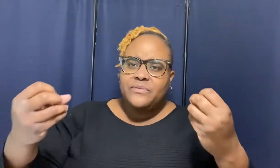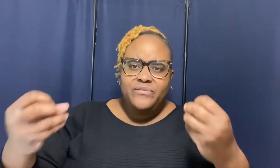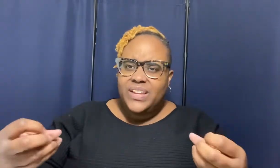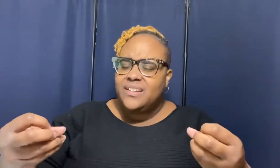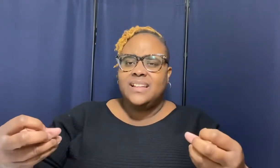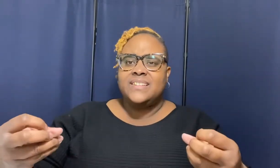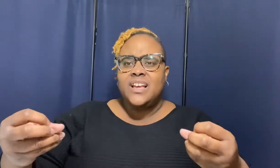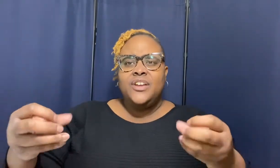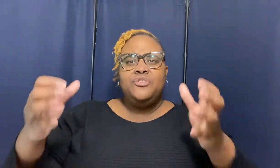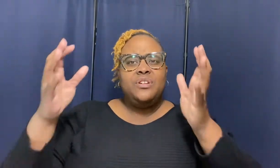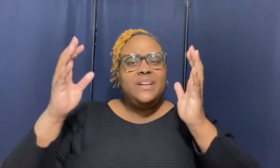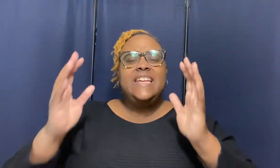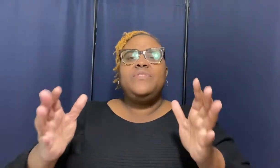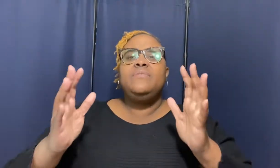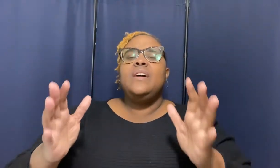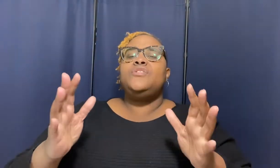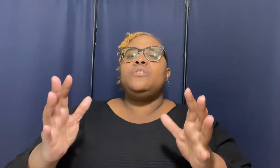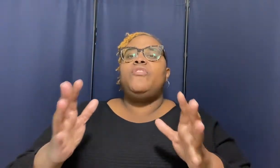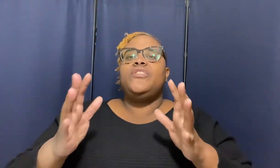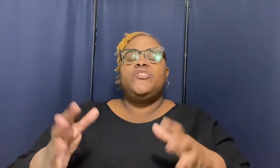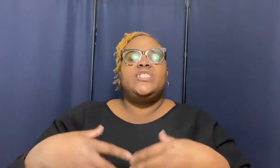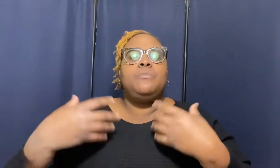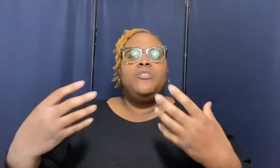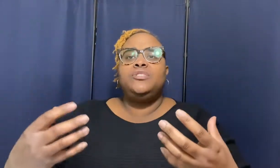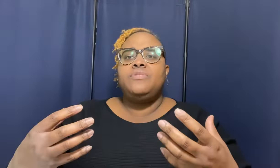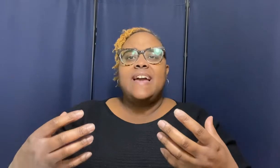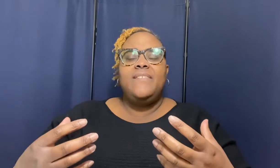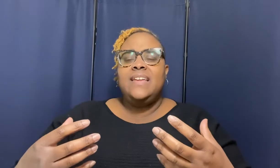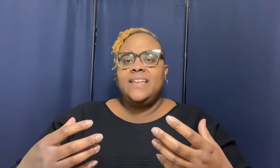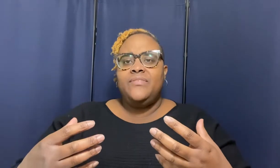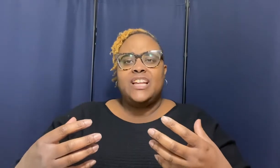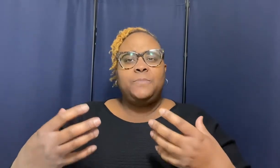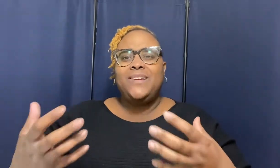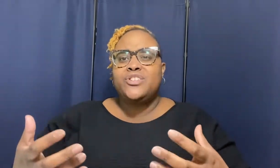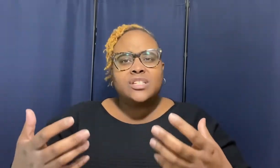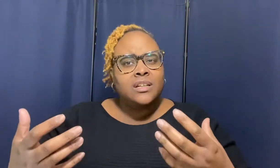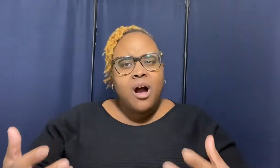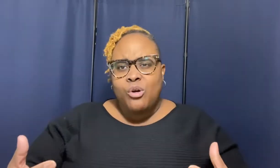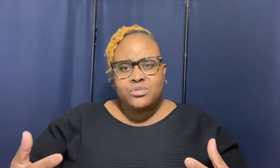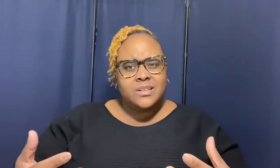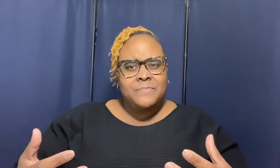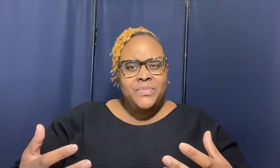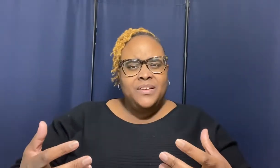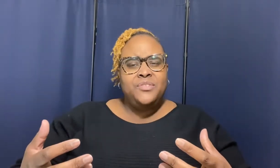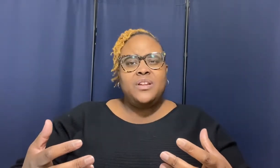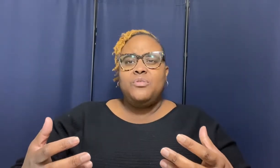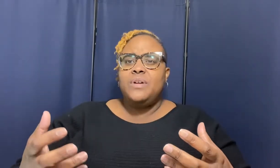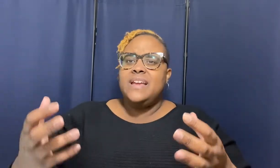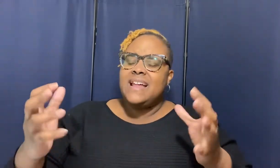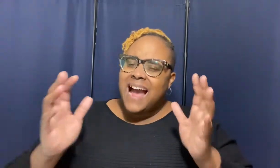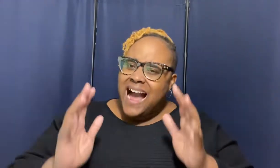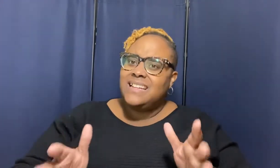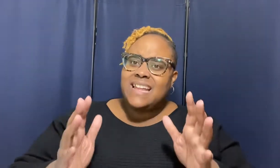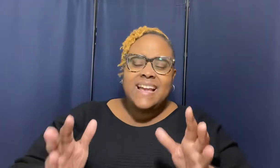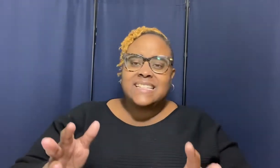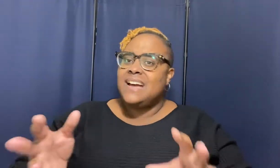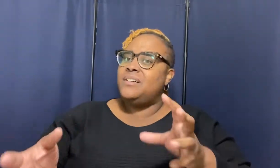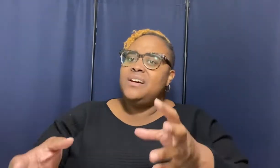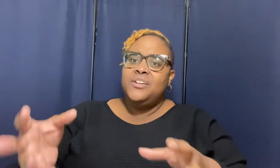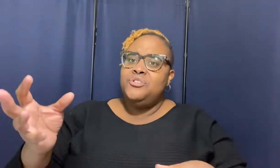feelings you know even so for some of us who have even experienced loss you know and holidays kind of you